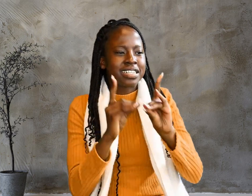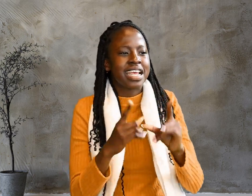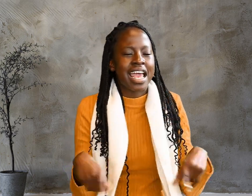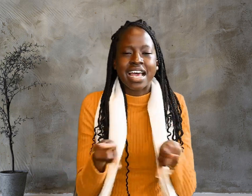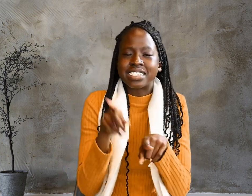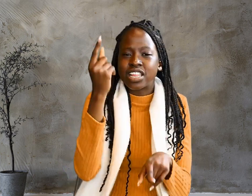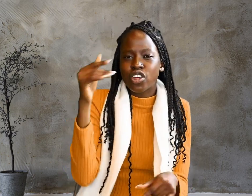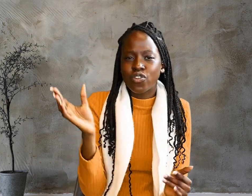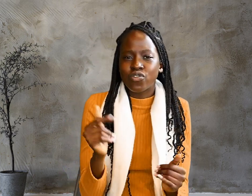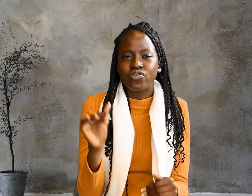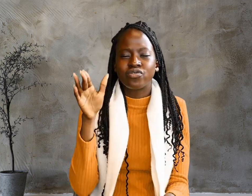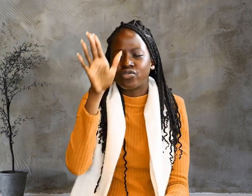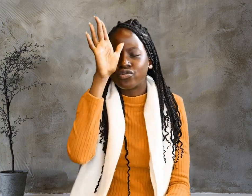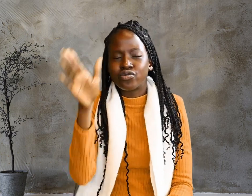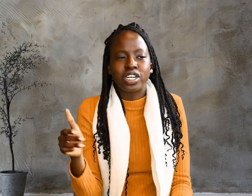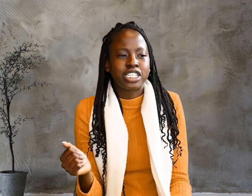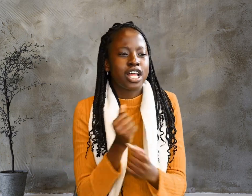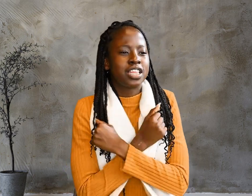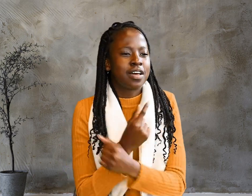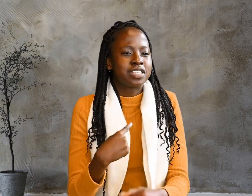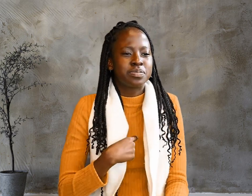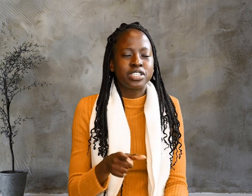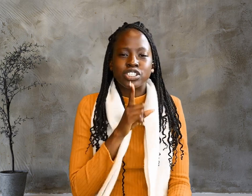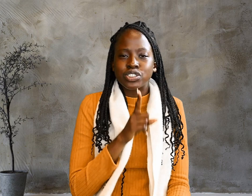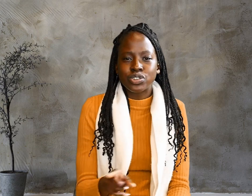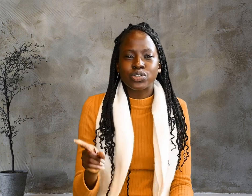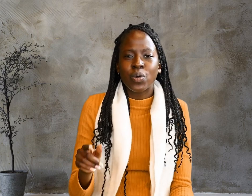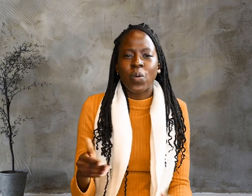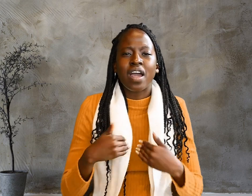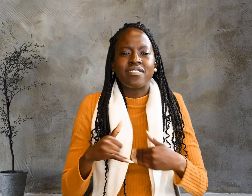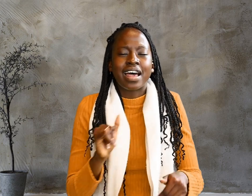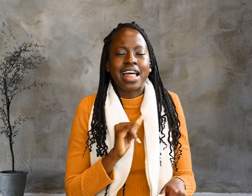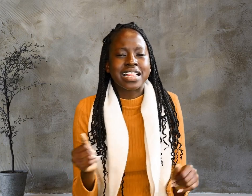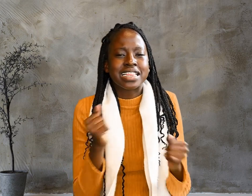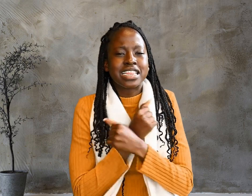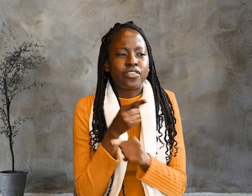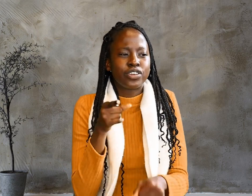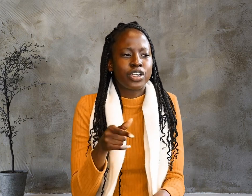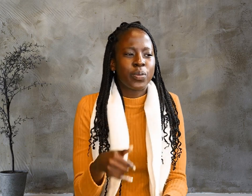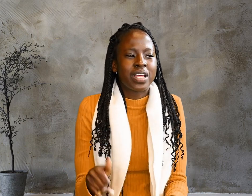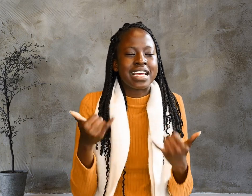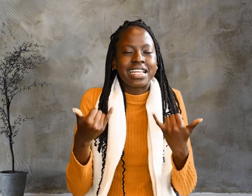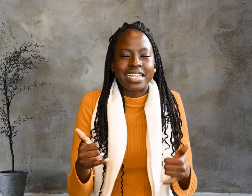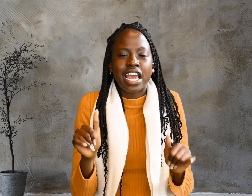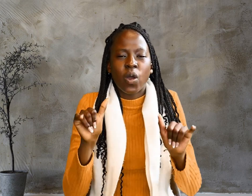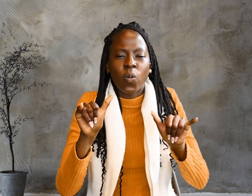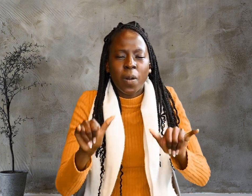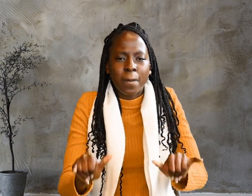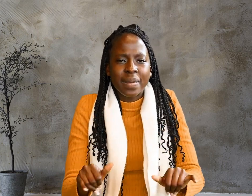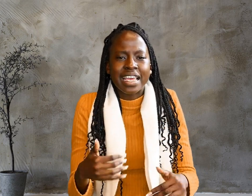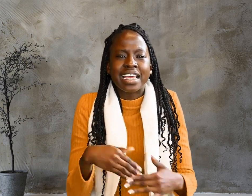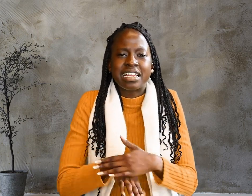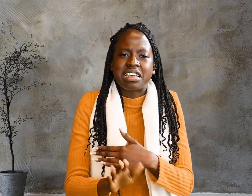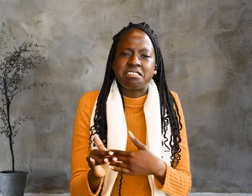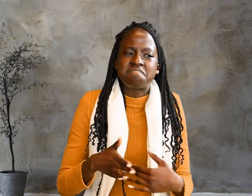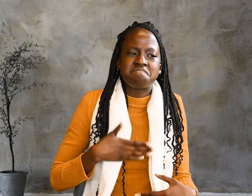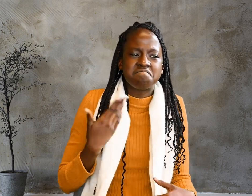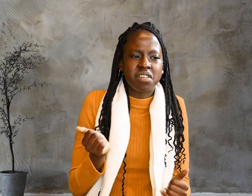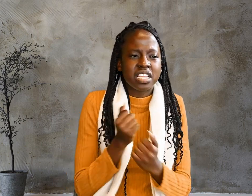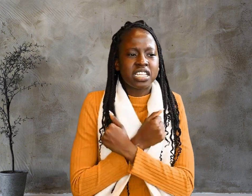me, so have I loved you. Now remain in my love. If you keep my commands,